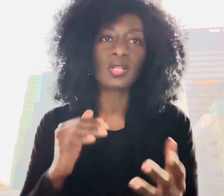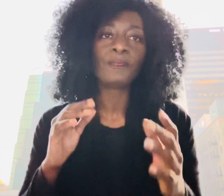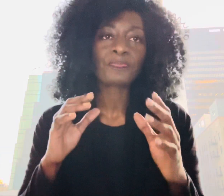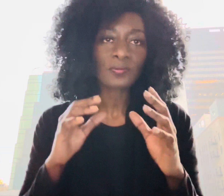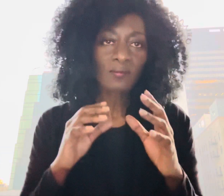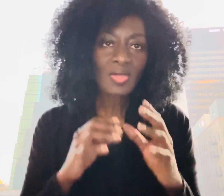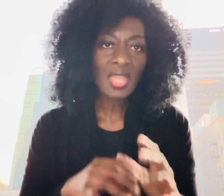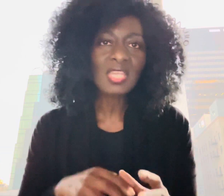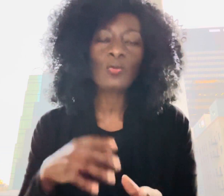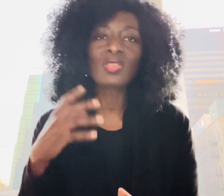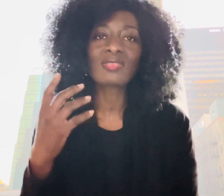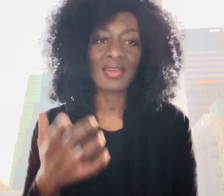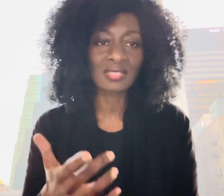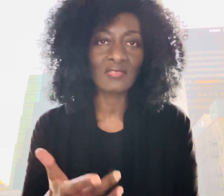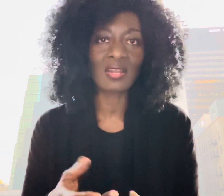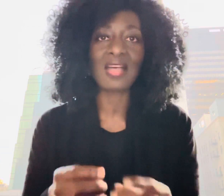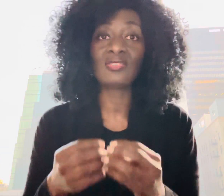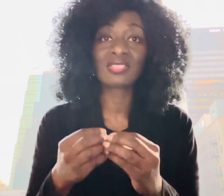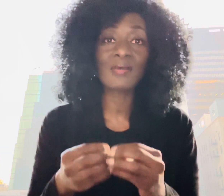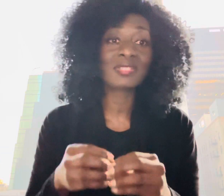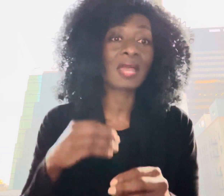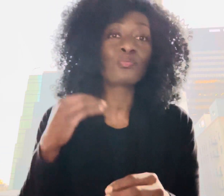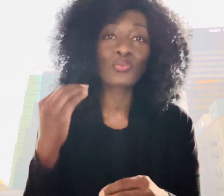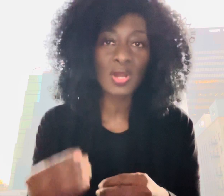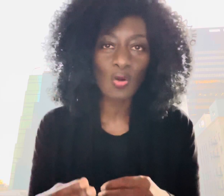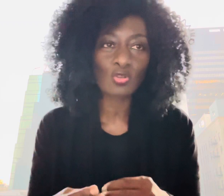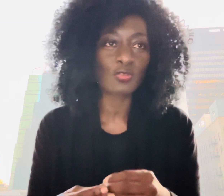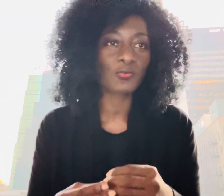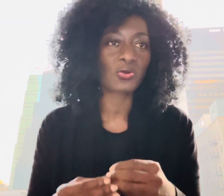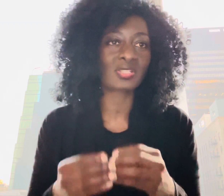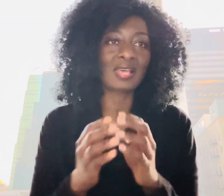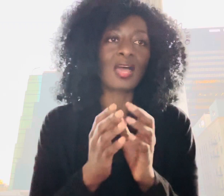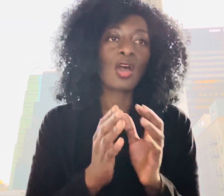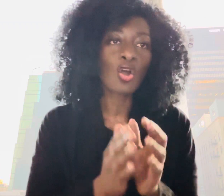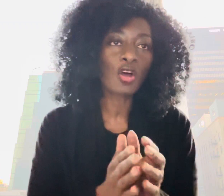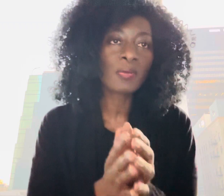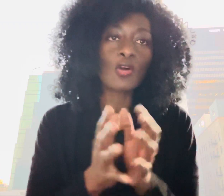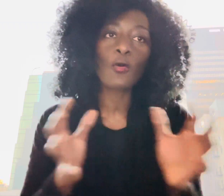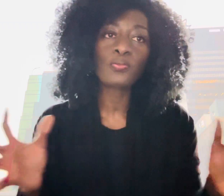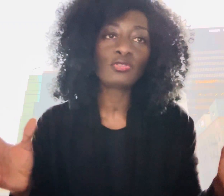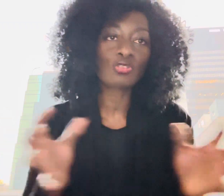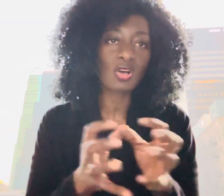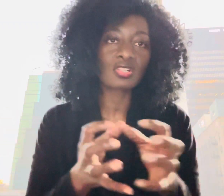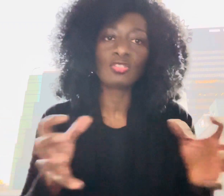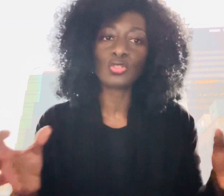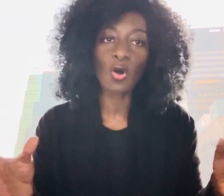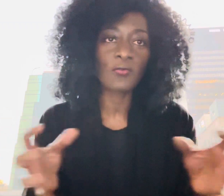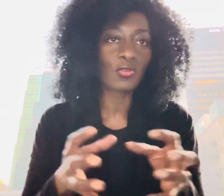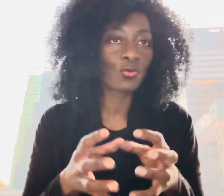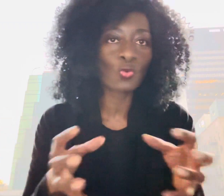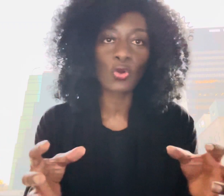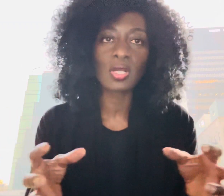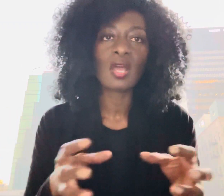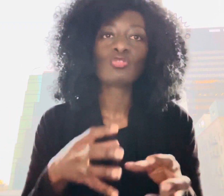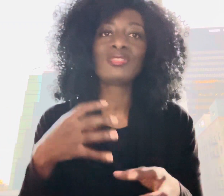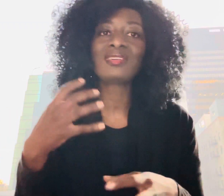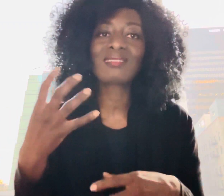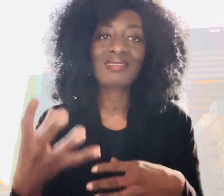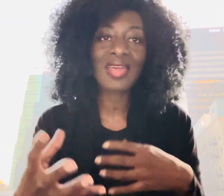in it with thanksgiving at the same time pray also for us that God may open to us a door for the word to declare